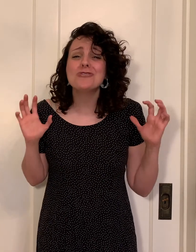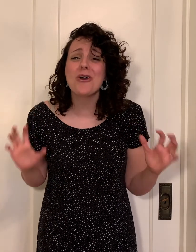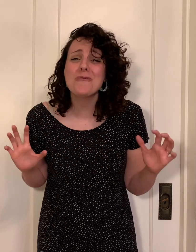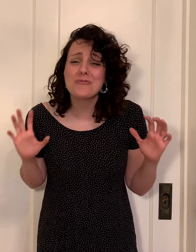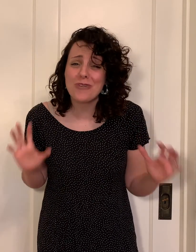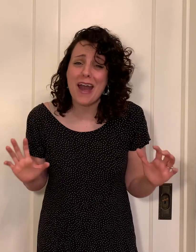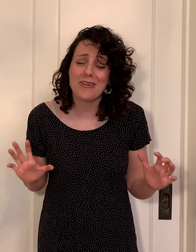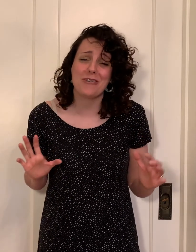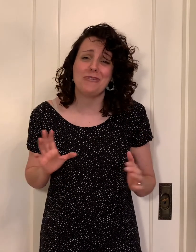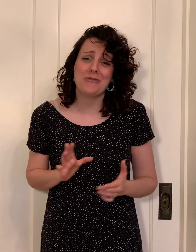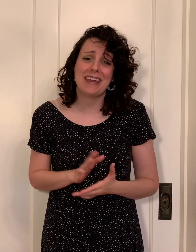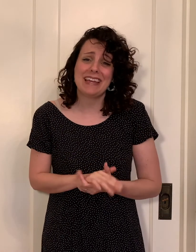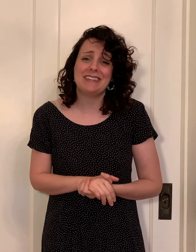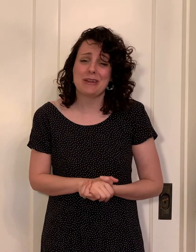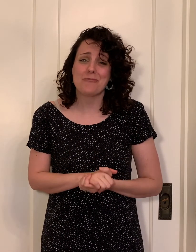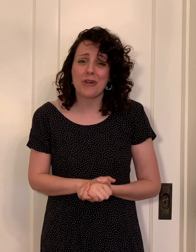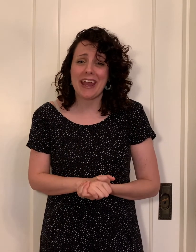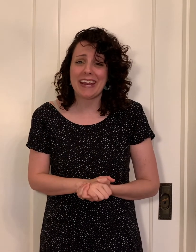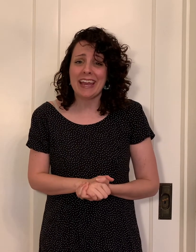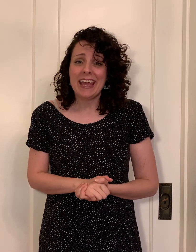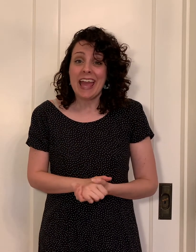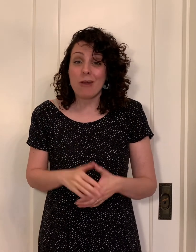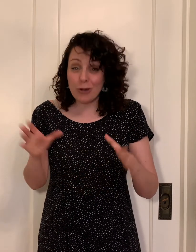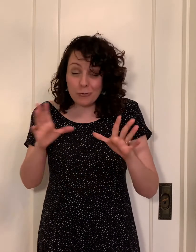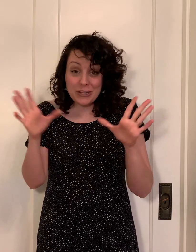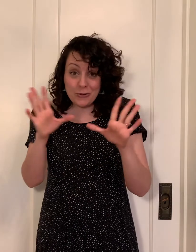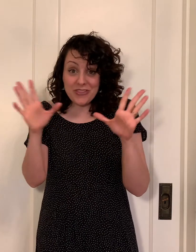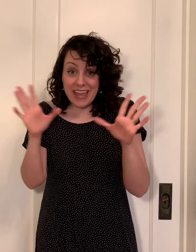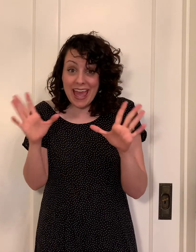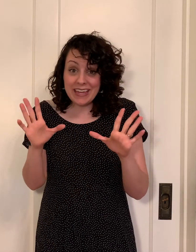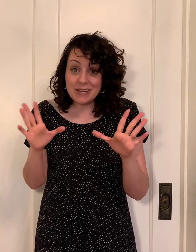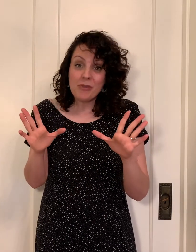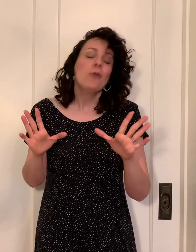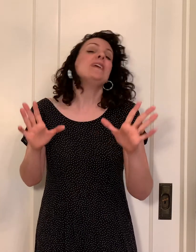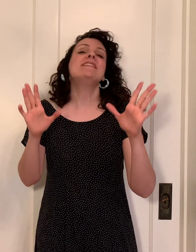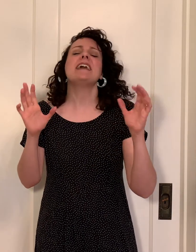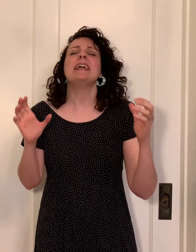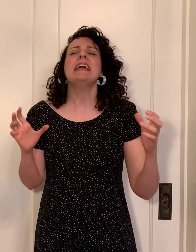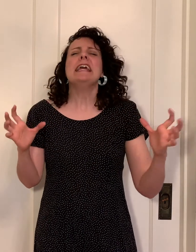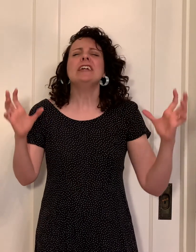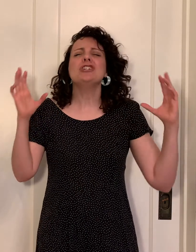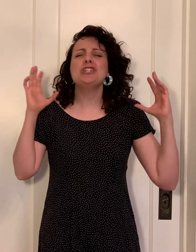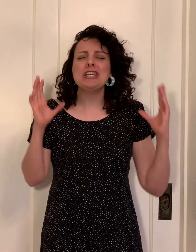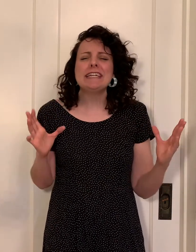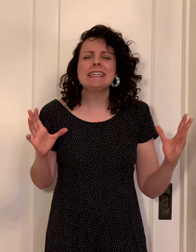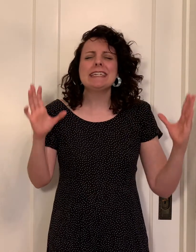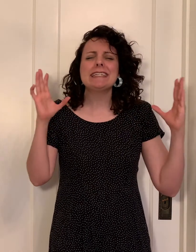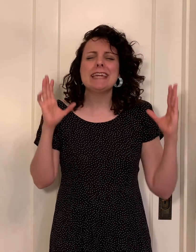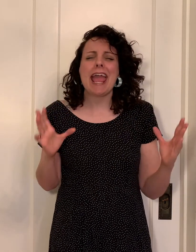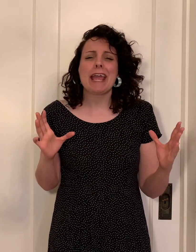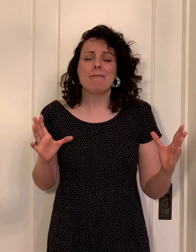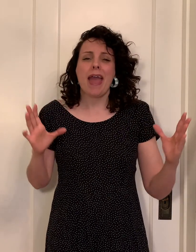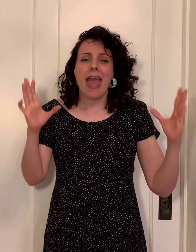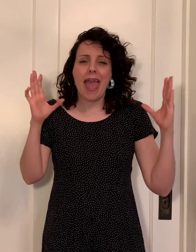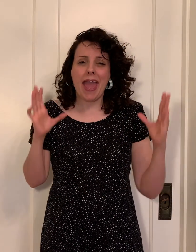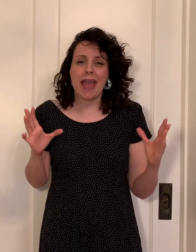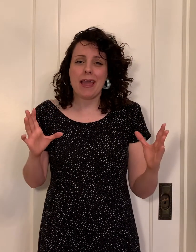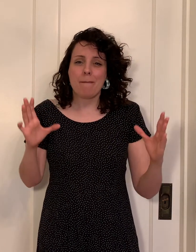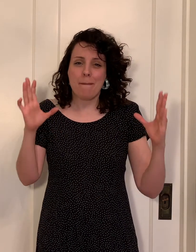so proud of you kids that prayed and what did we do at the end we said in jesus name amen